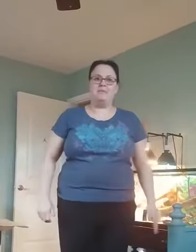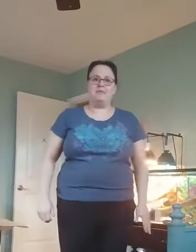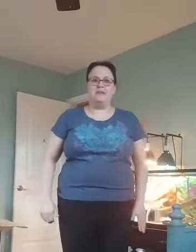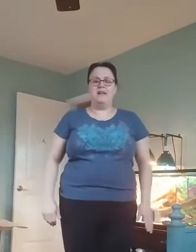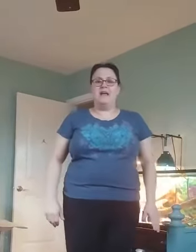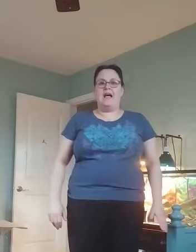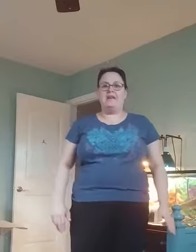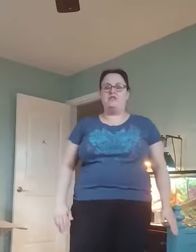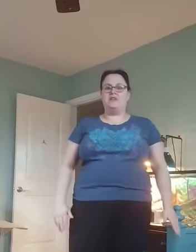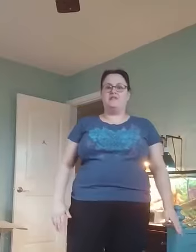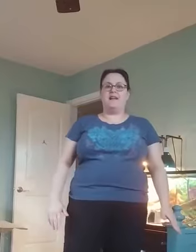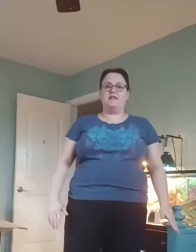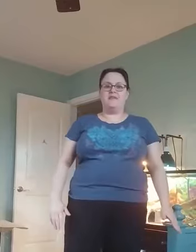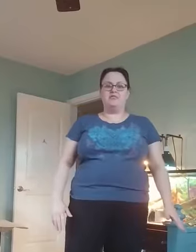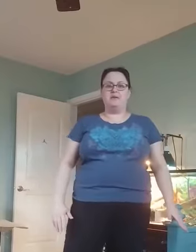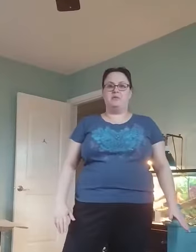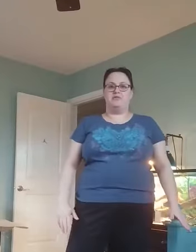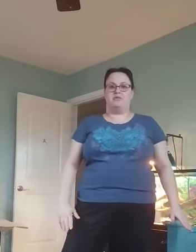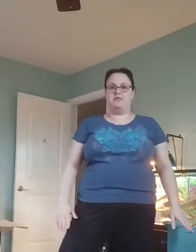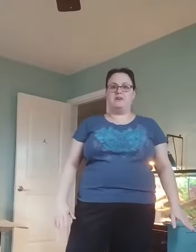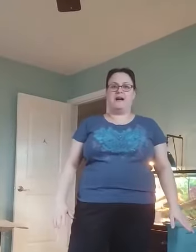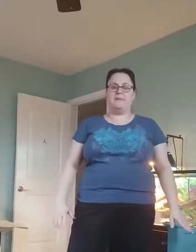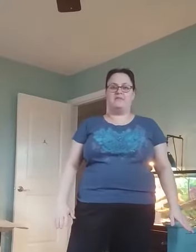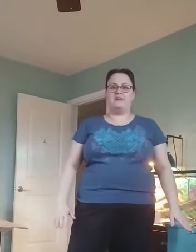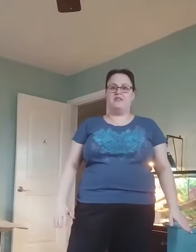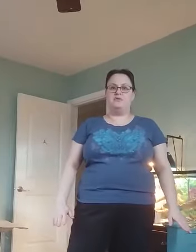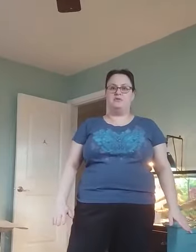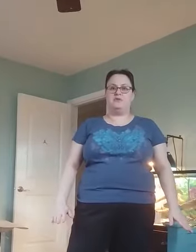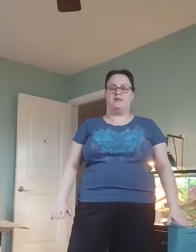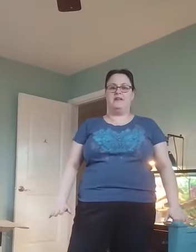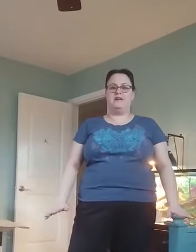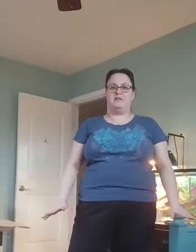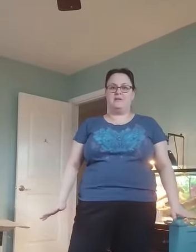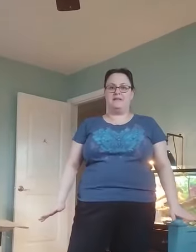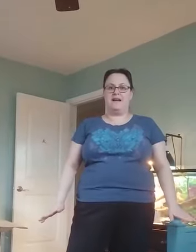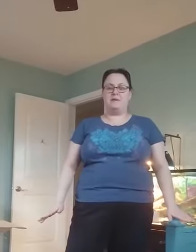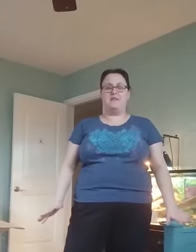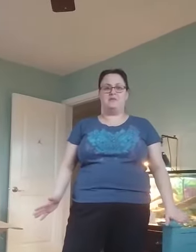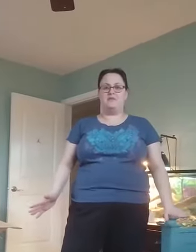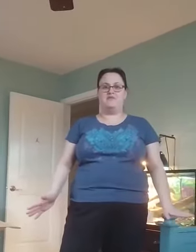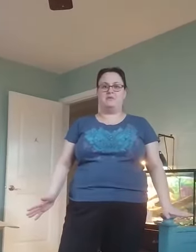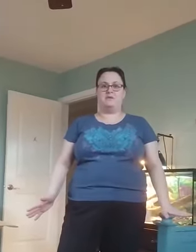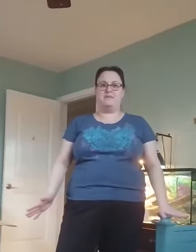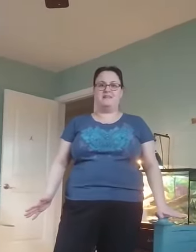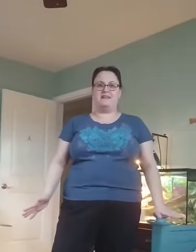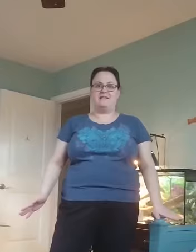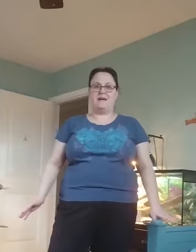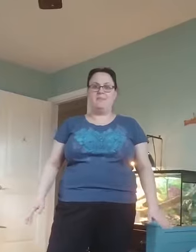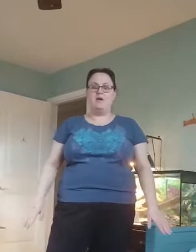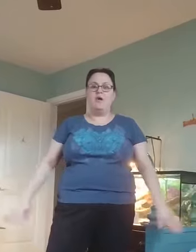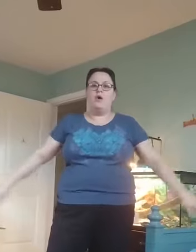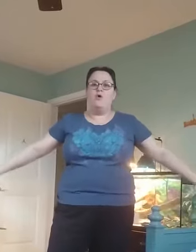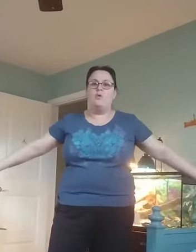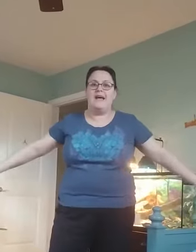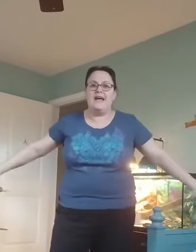and you can follow after me. We'll do it two times so that you can hear it one time and then you can do it with me a second time. Way